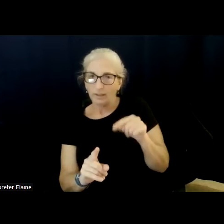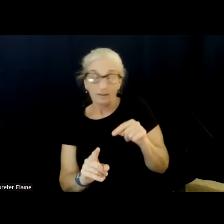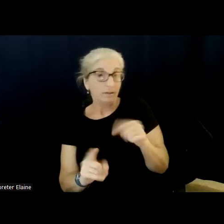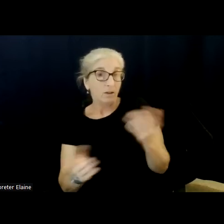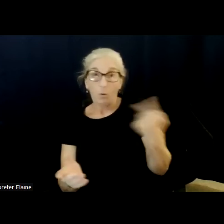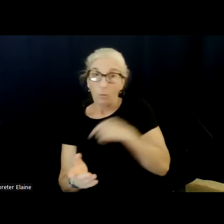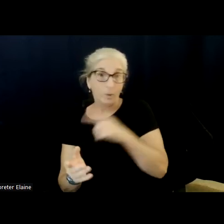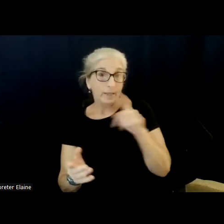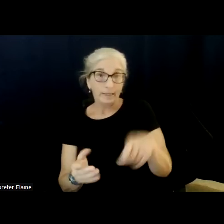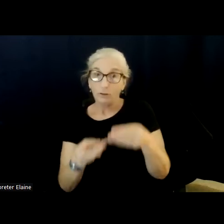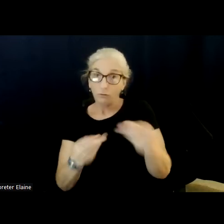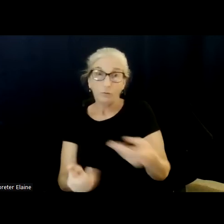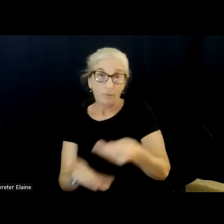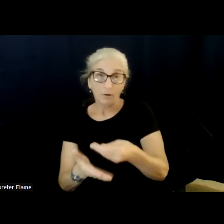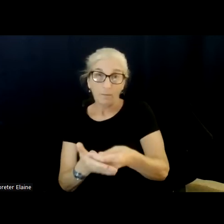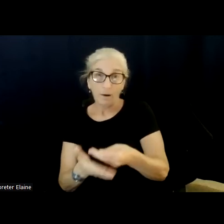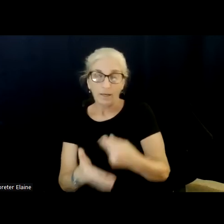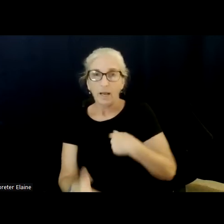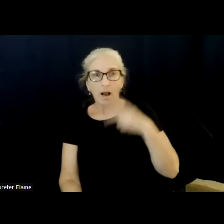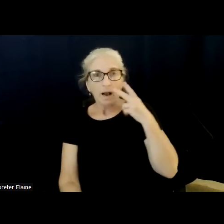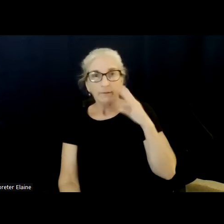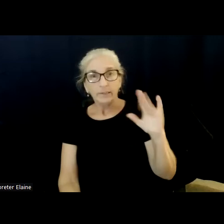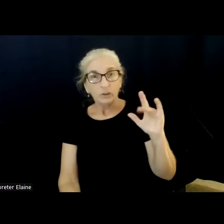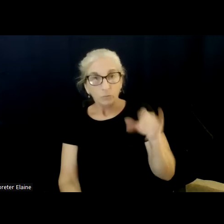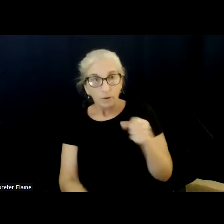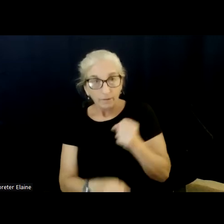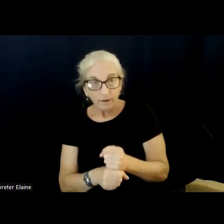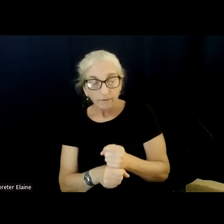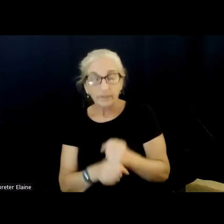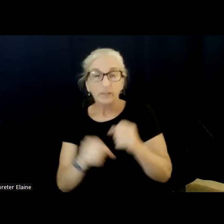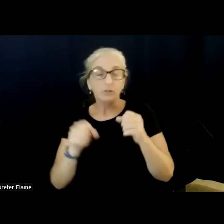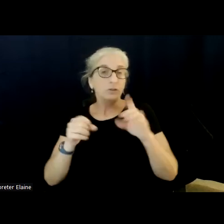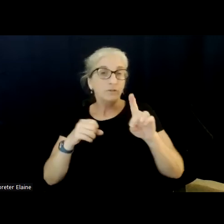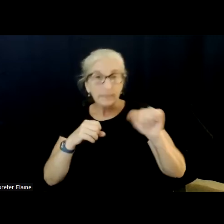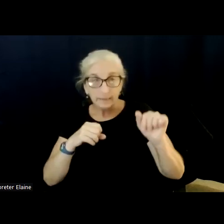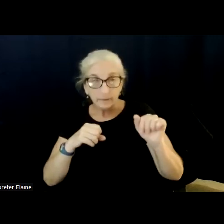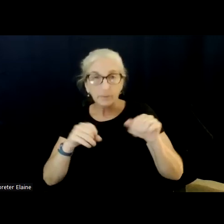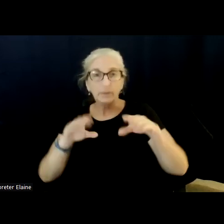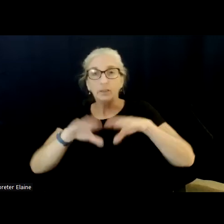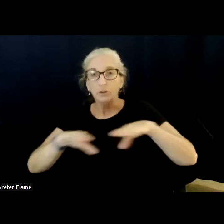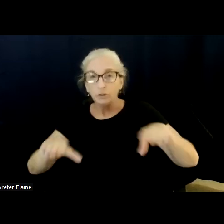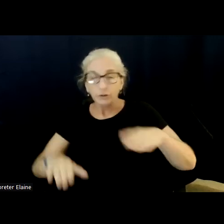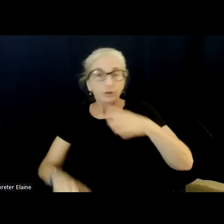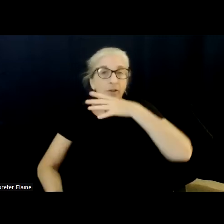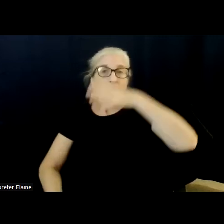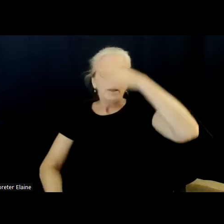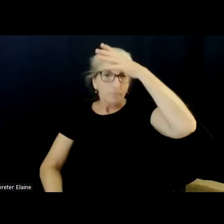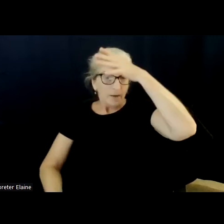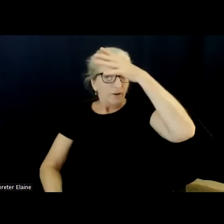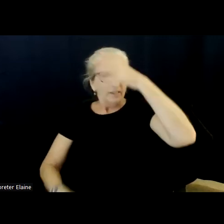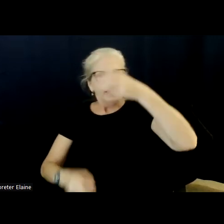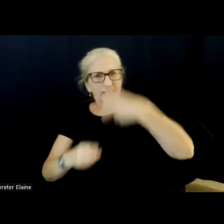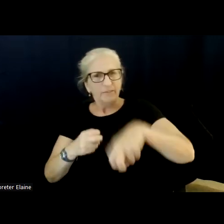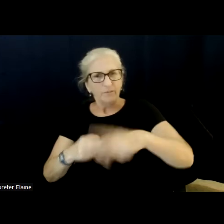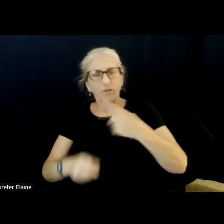I've seen 25 years of, of disability, uh, children and parents and how difficult it is for them. And we need to start to fund the